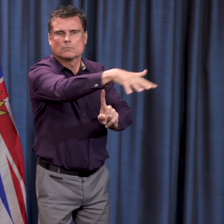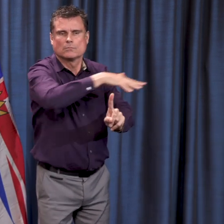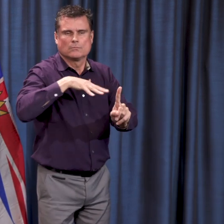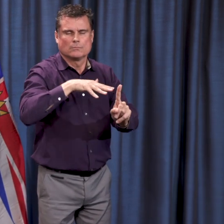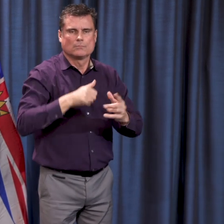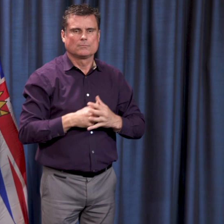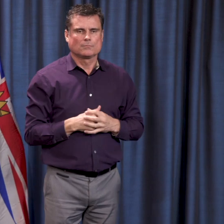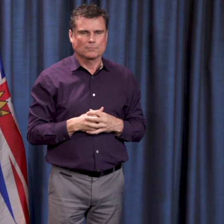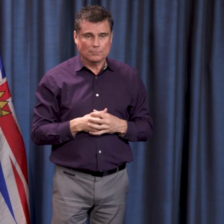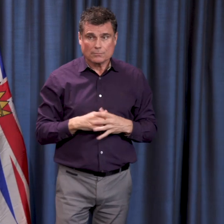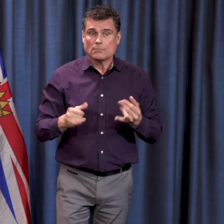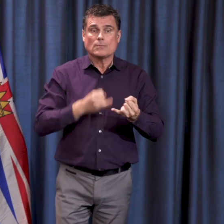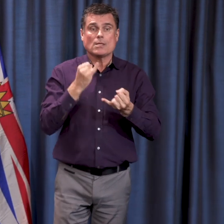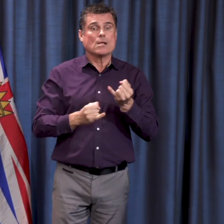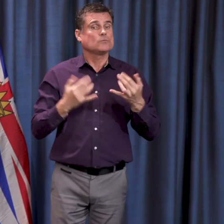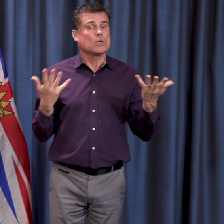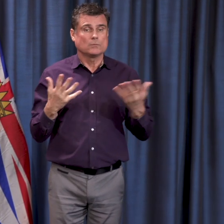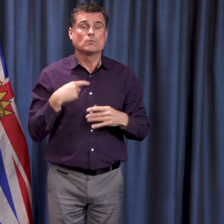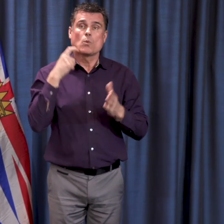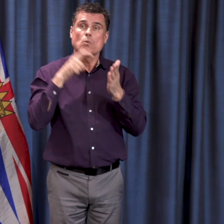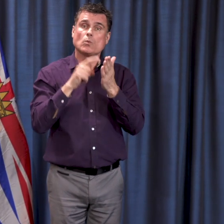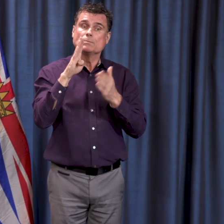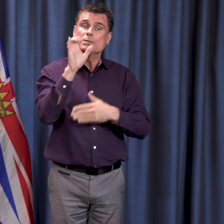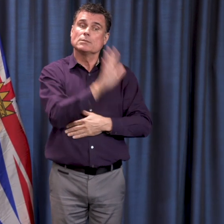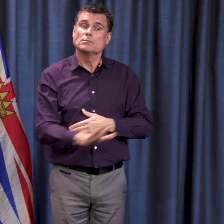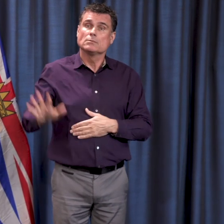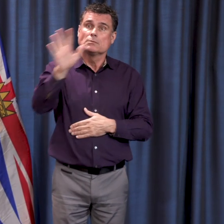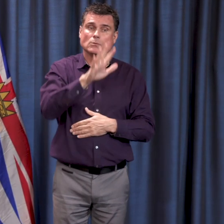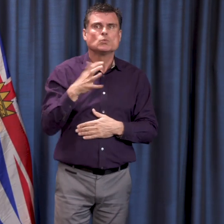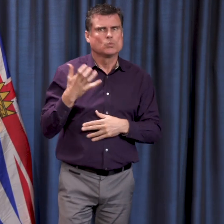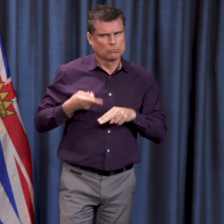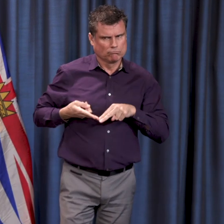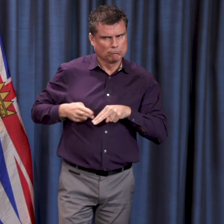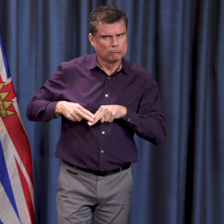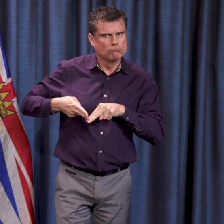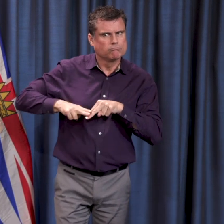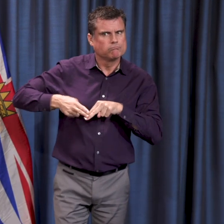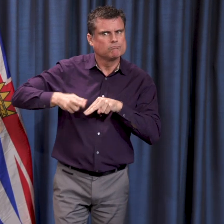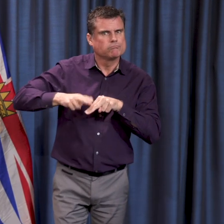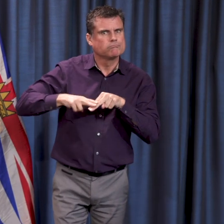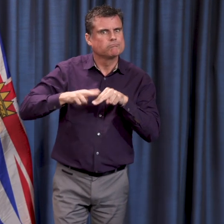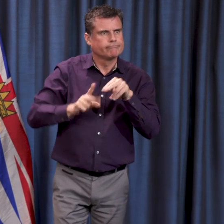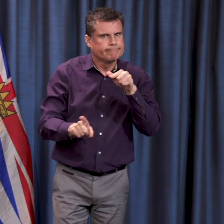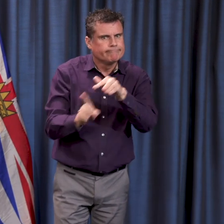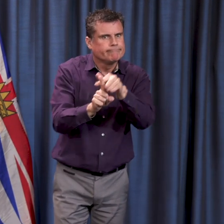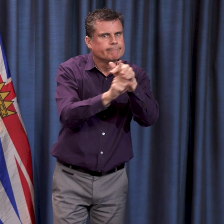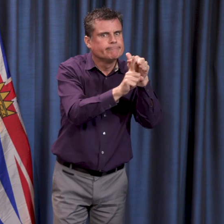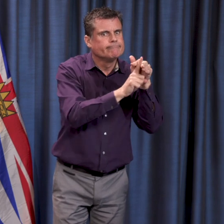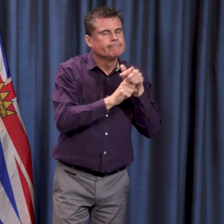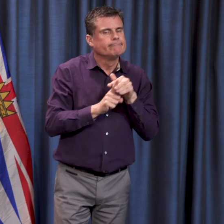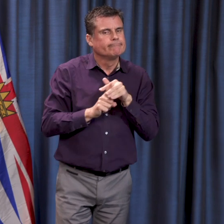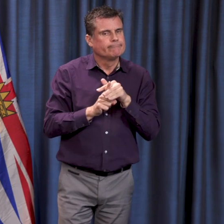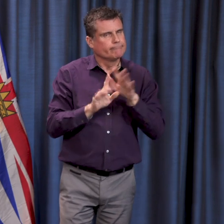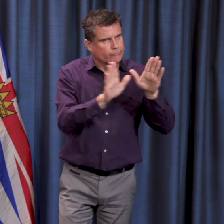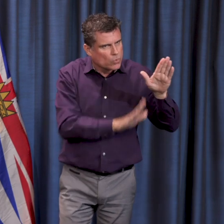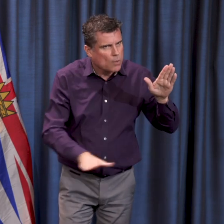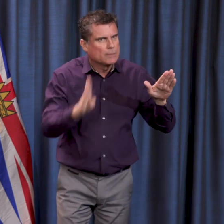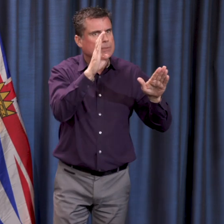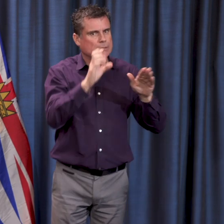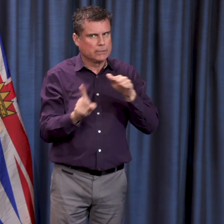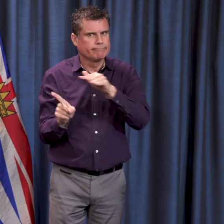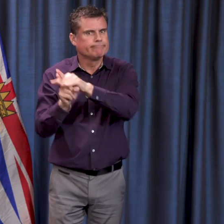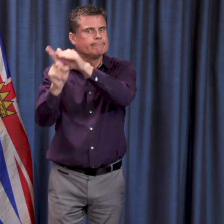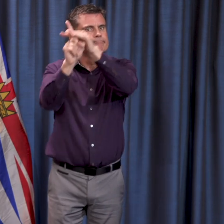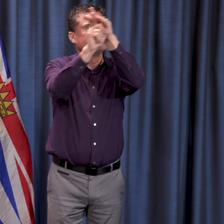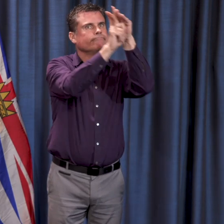across British Columbia. We know that there is circulation and there is risk across the province right now. The majority